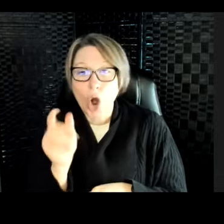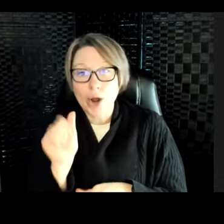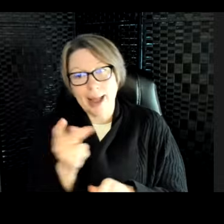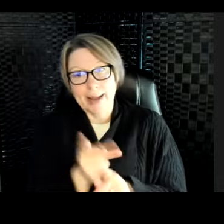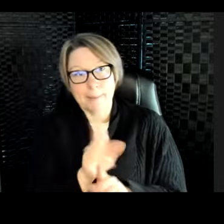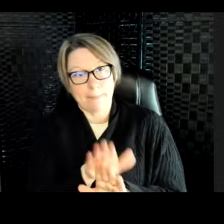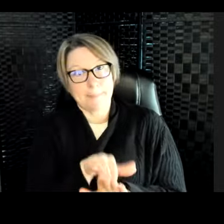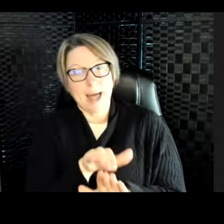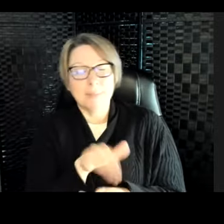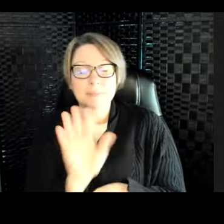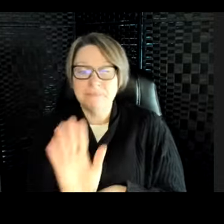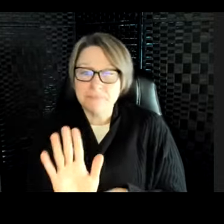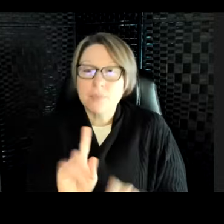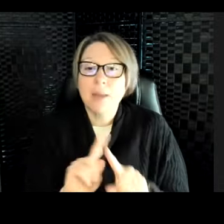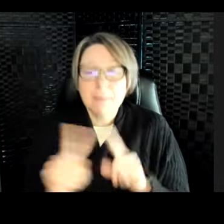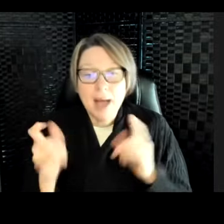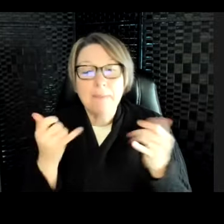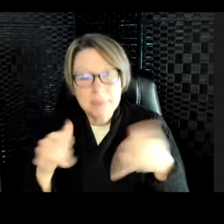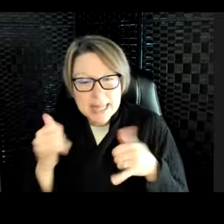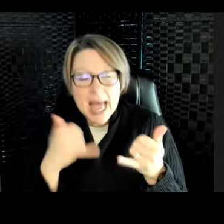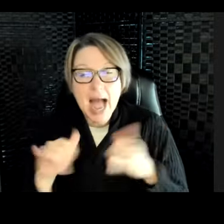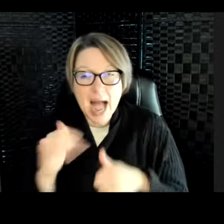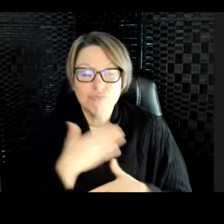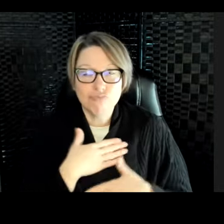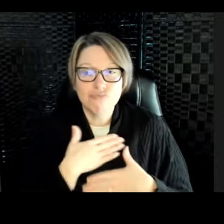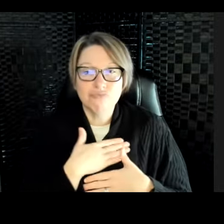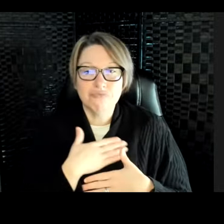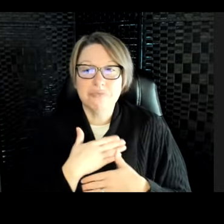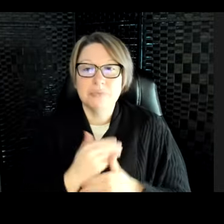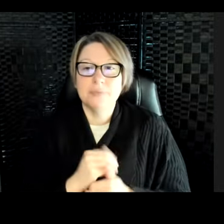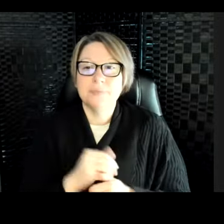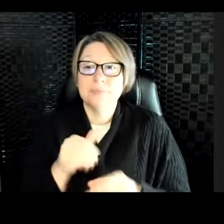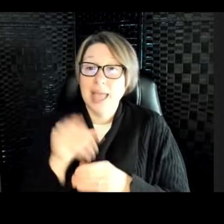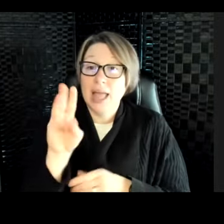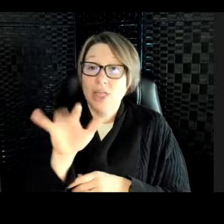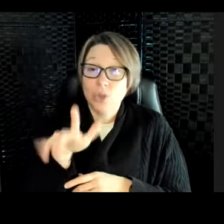they are very playful animals. And so in the wild, they will like to play with each other.